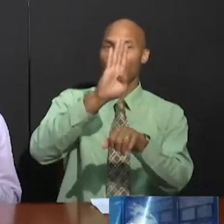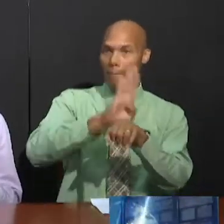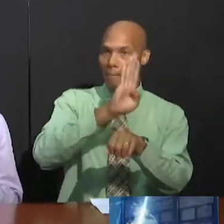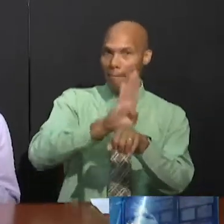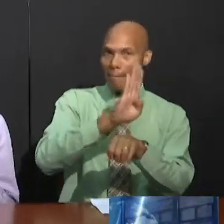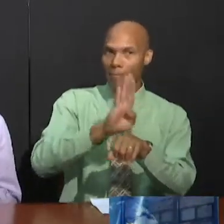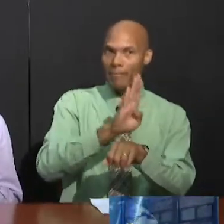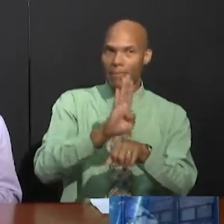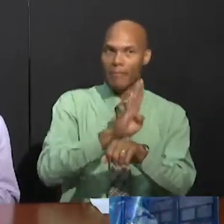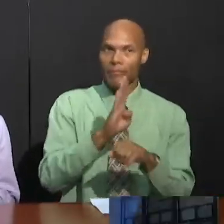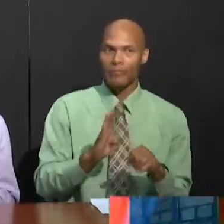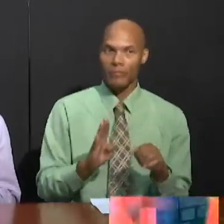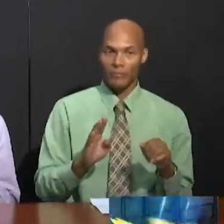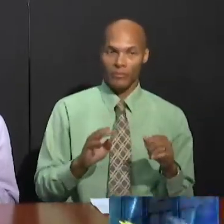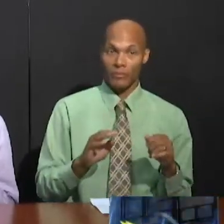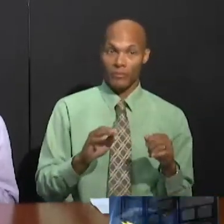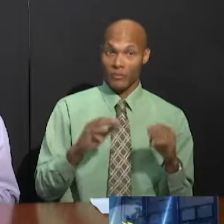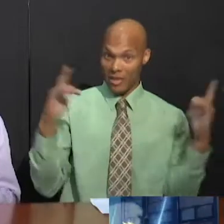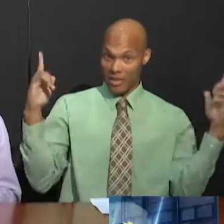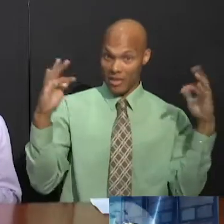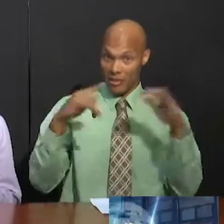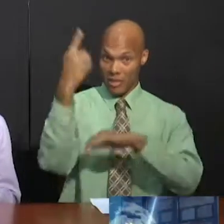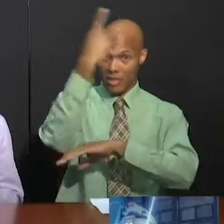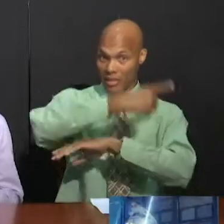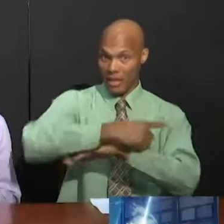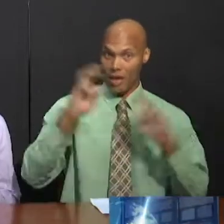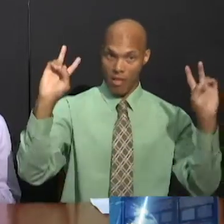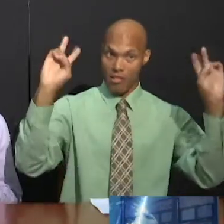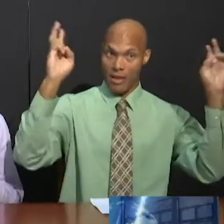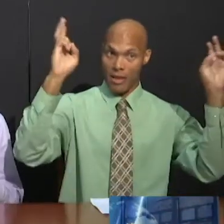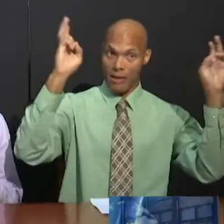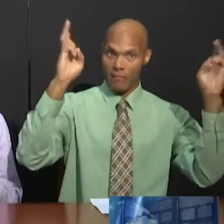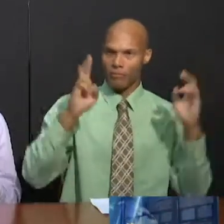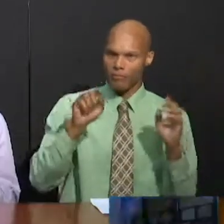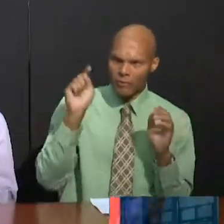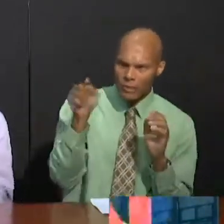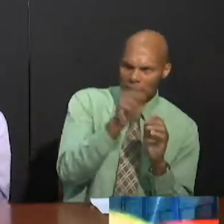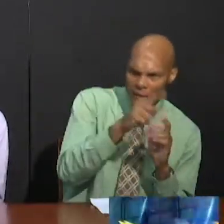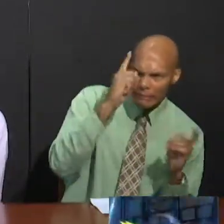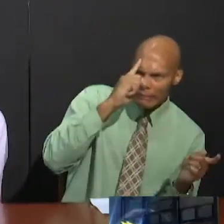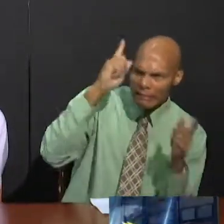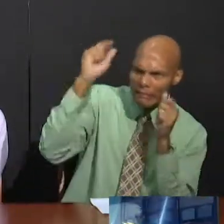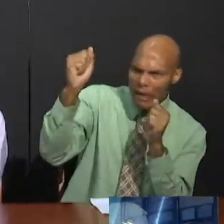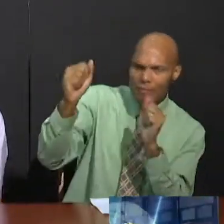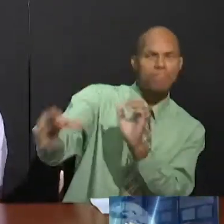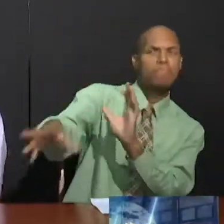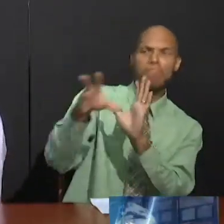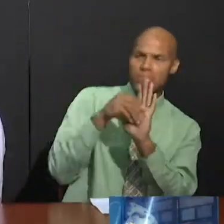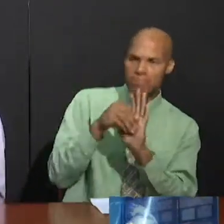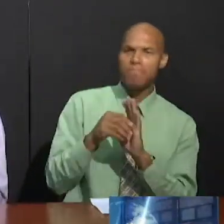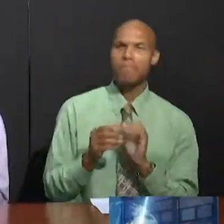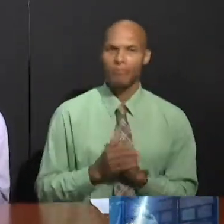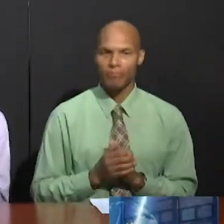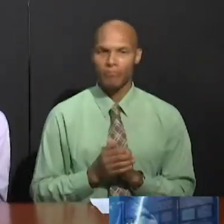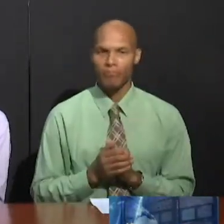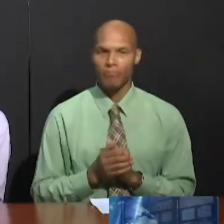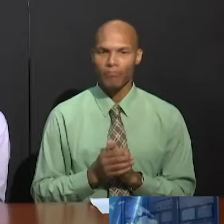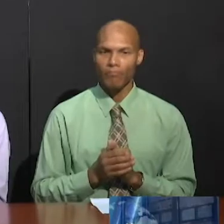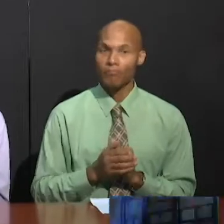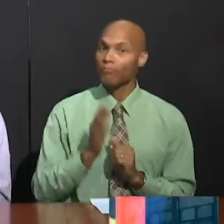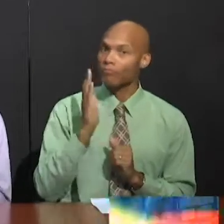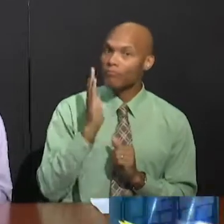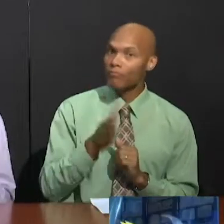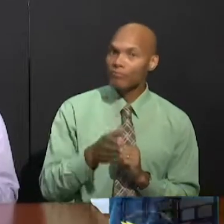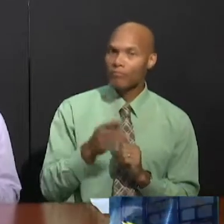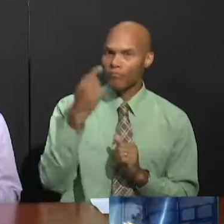of the assembly is imitate their faith. And so it will be considering the faith of older ones in terms of mentioned in the